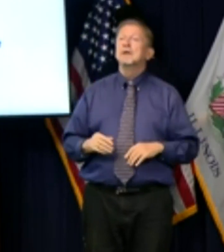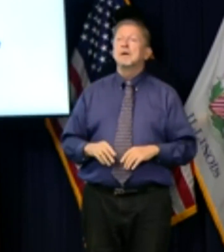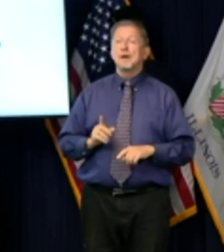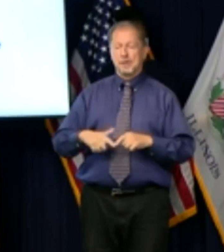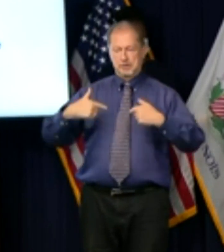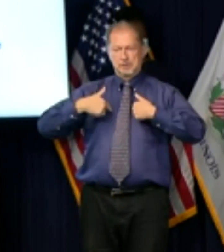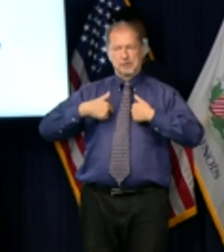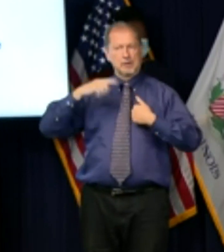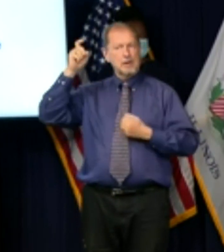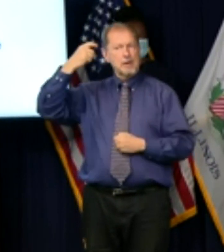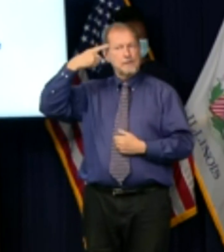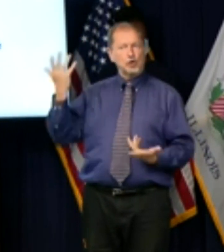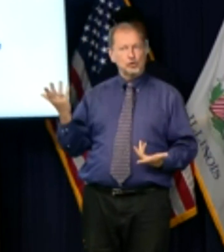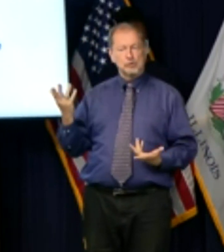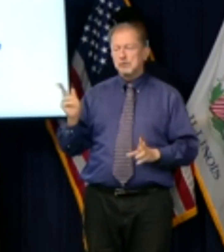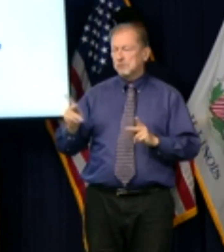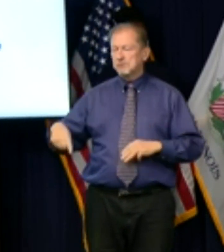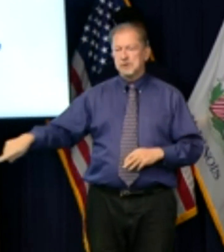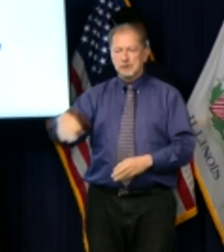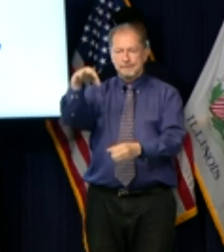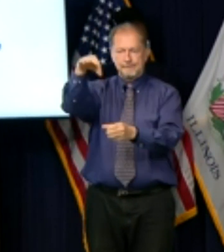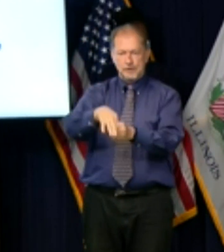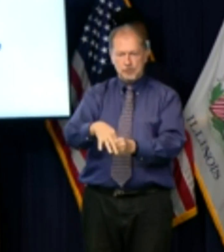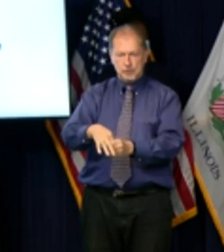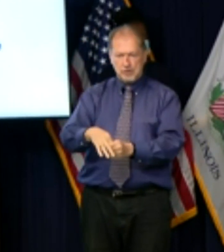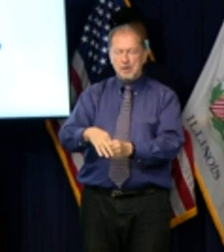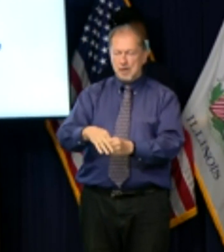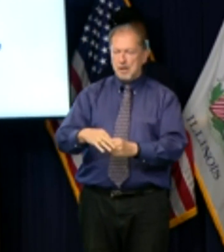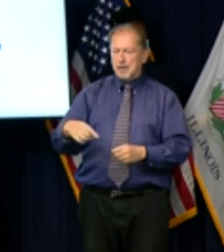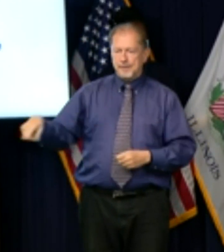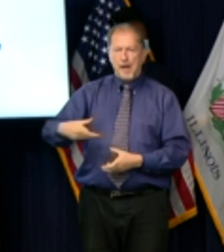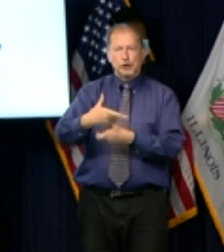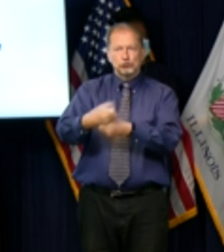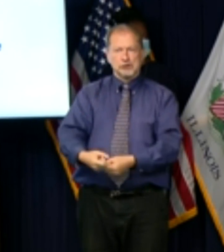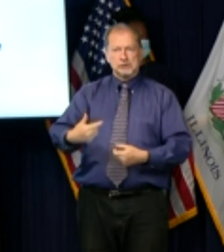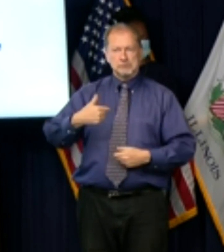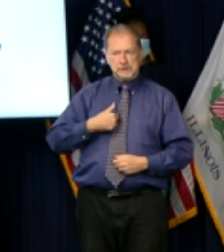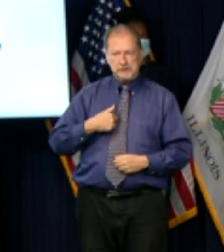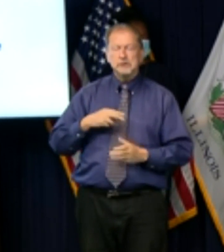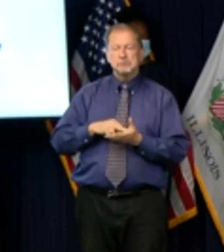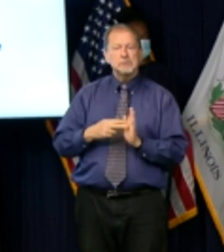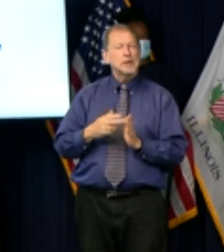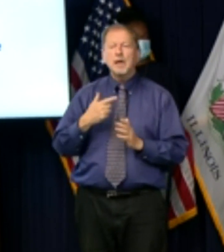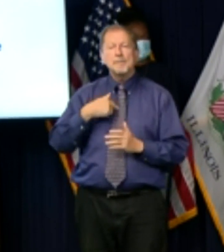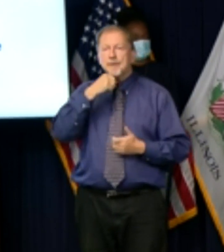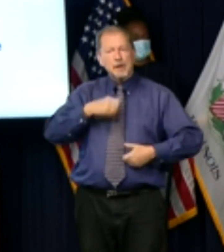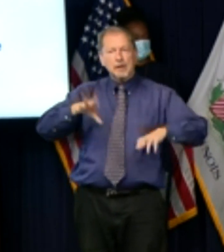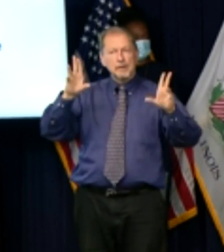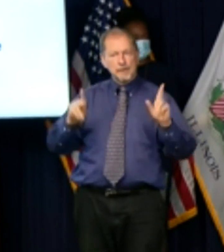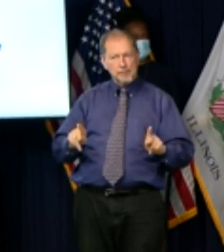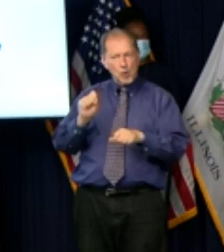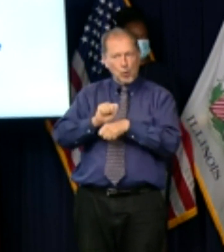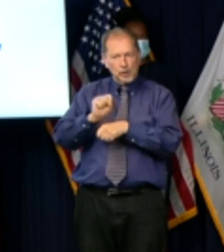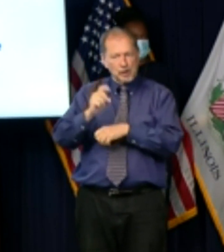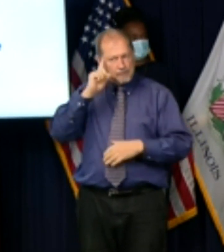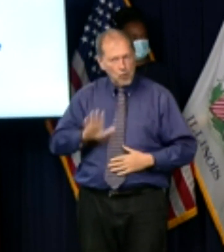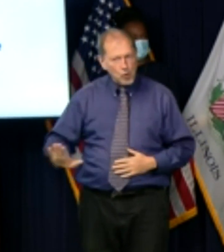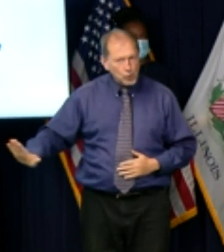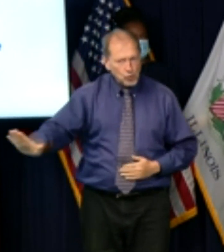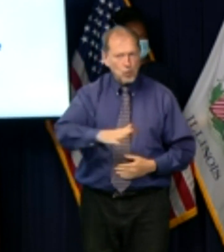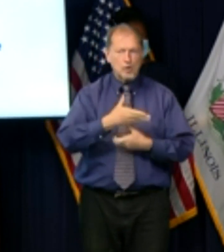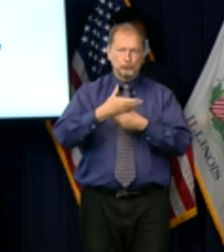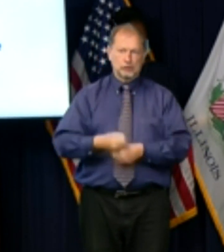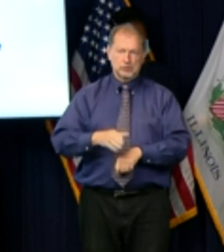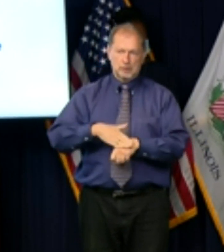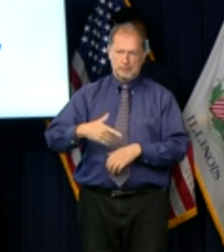position of public trust that you work every day to earn that trust i know this is true for